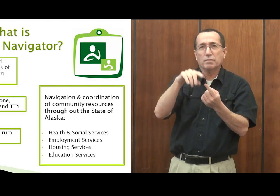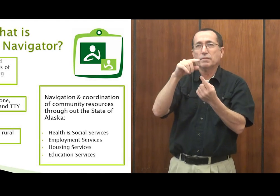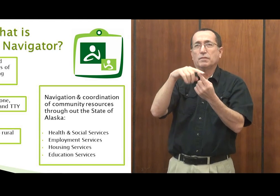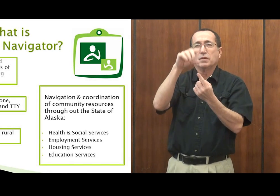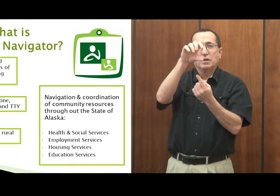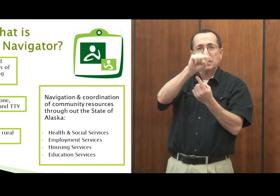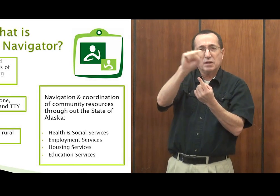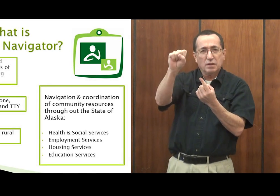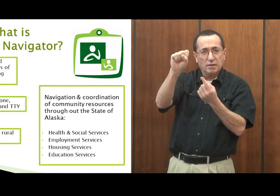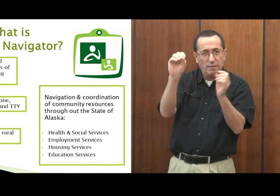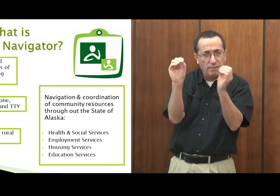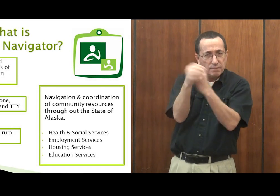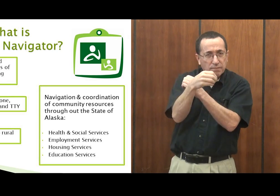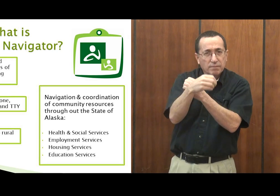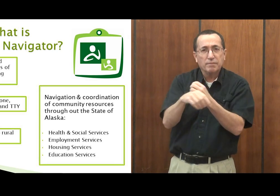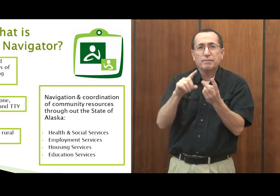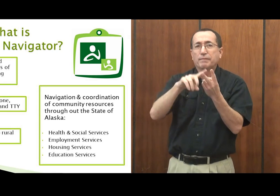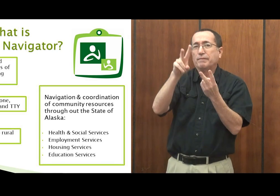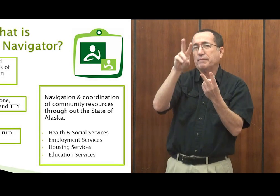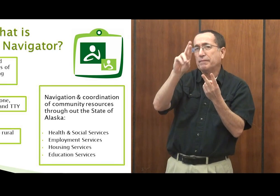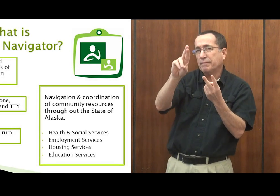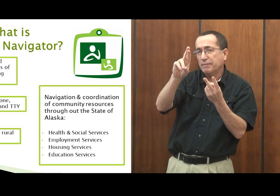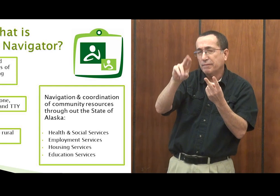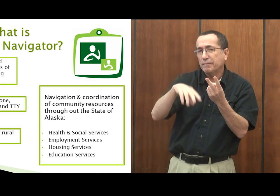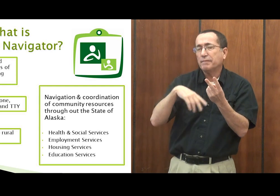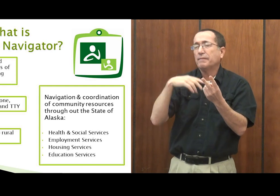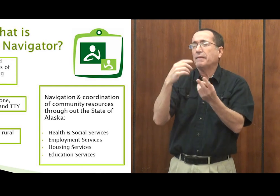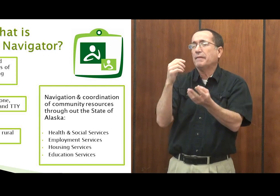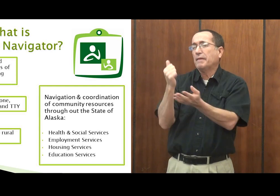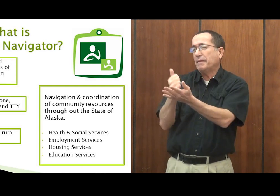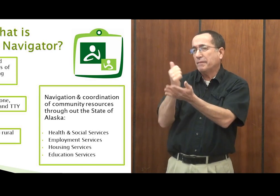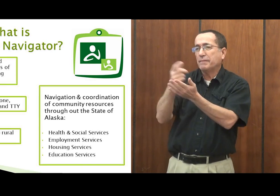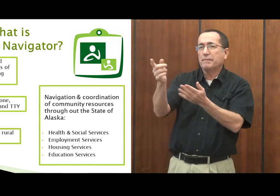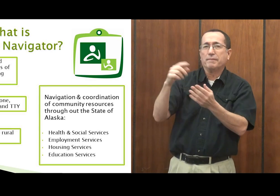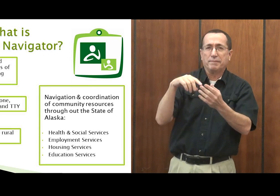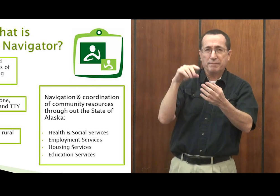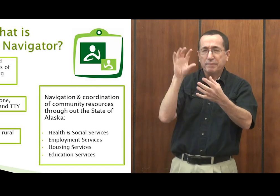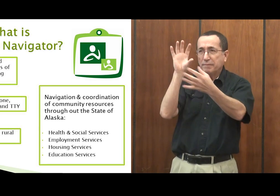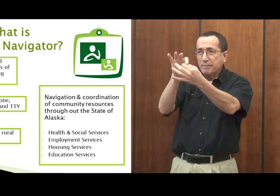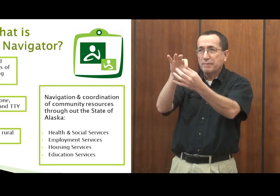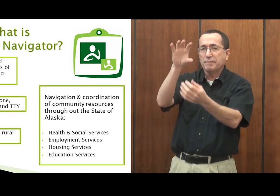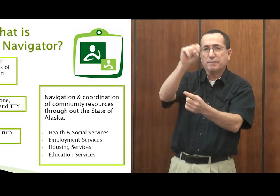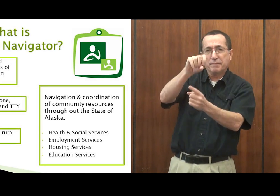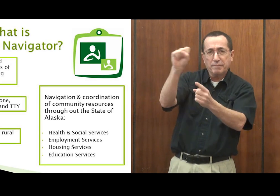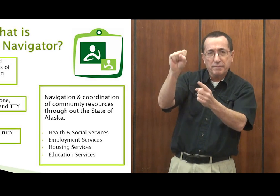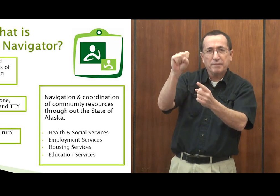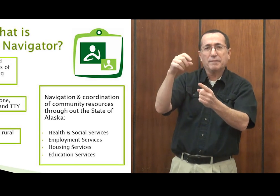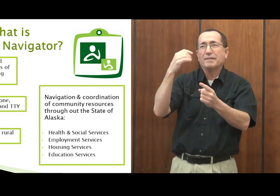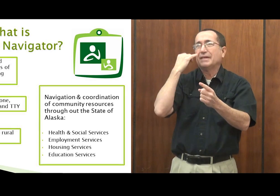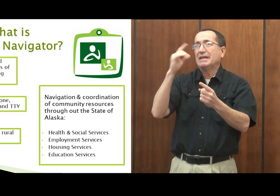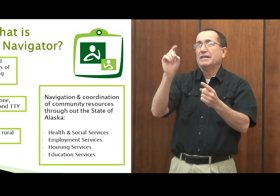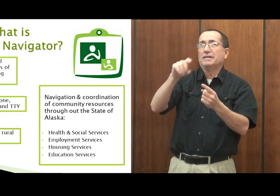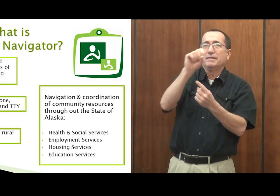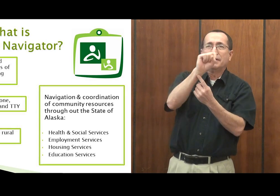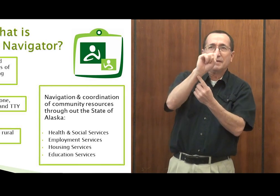sign language interpreting services. Social Security is another place we help, getting people to connect with, so